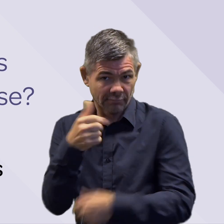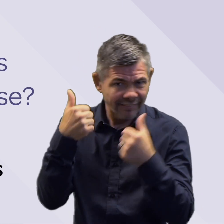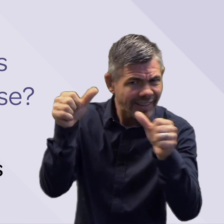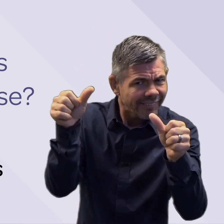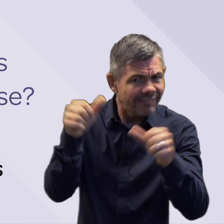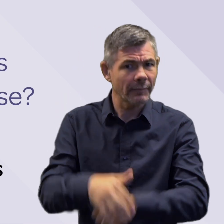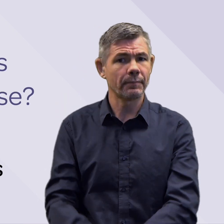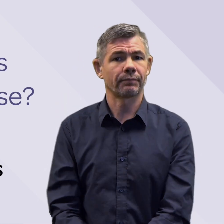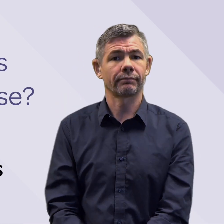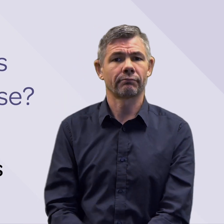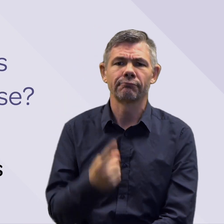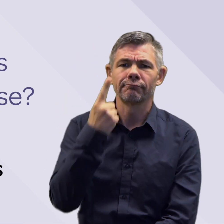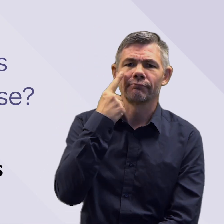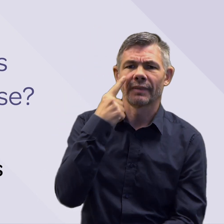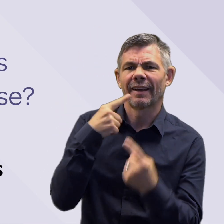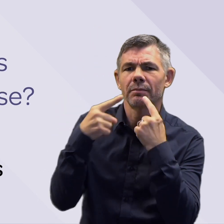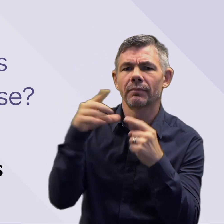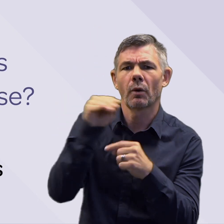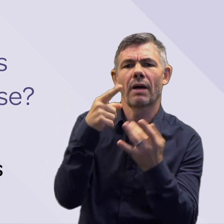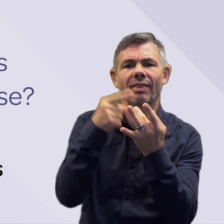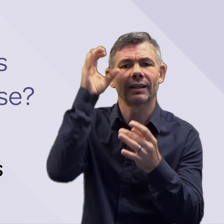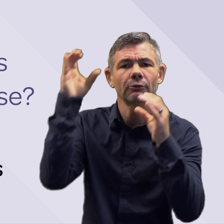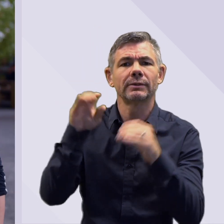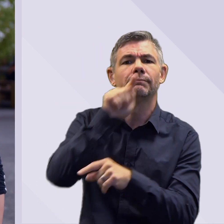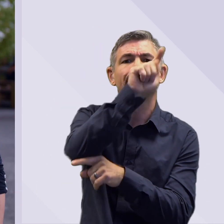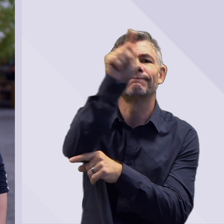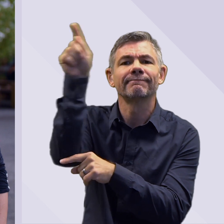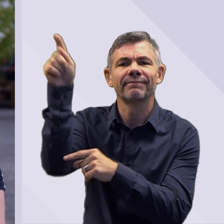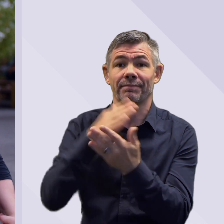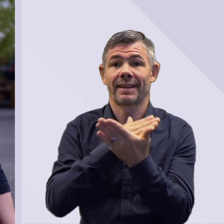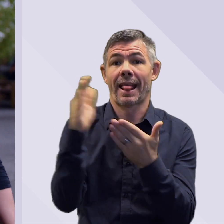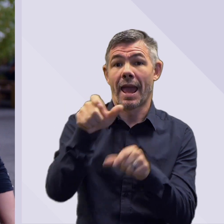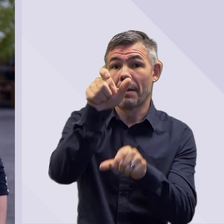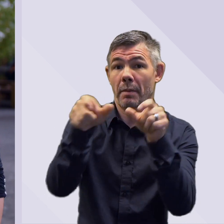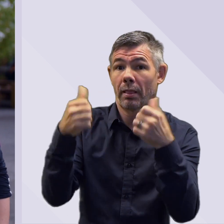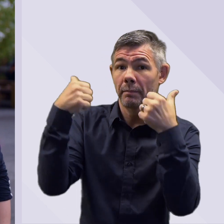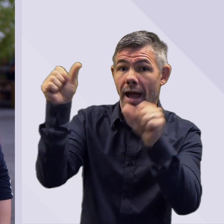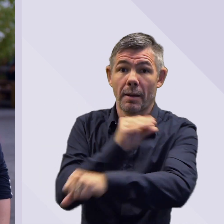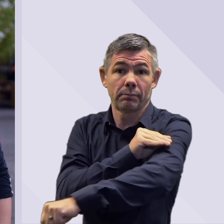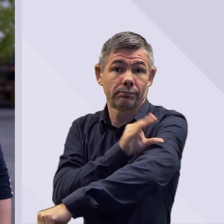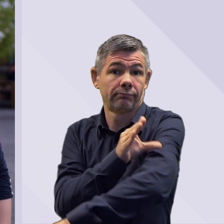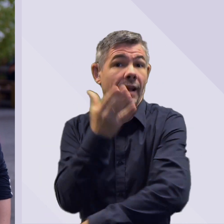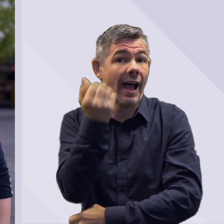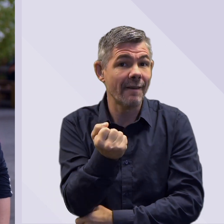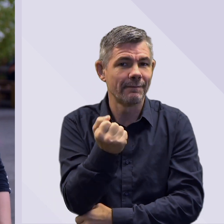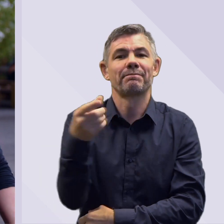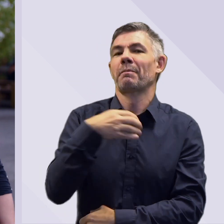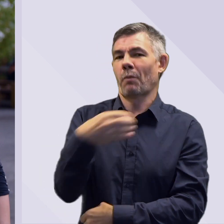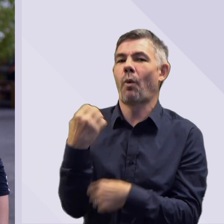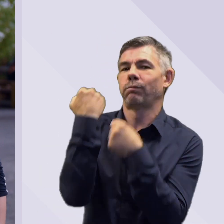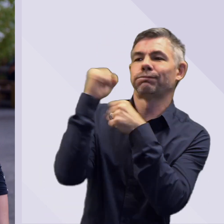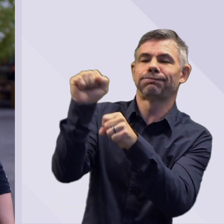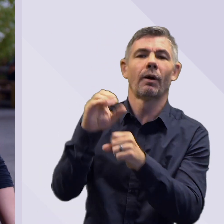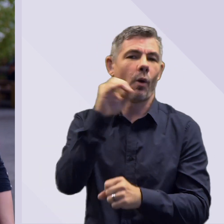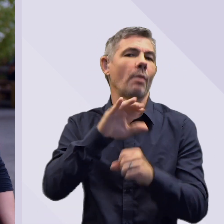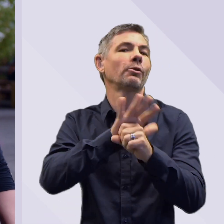How effective is the booster dose? Dr Susie Wiles. The data is really clear from lots of countries overseas that people